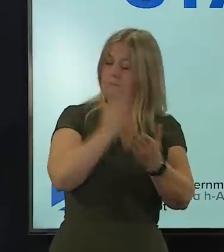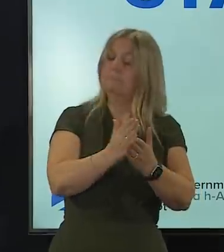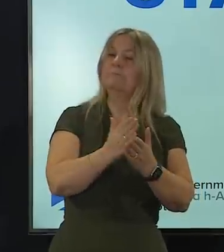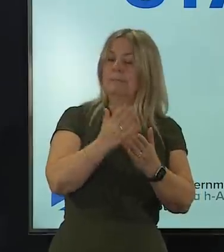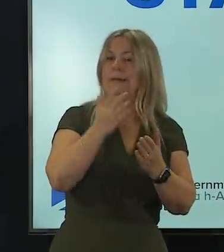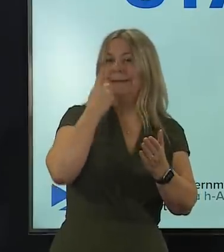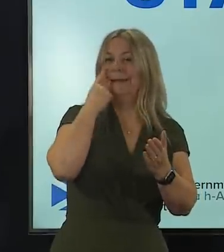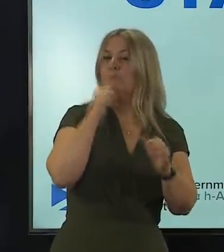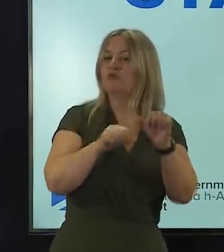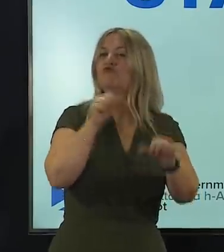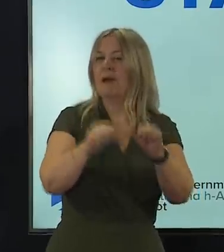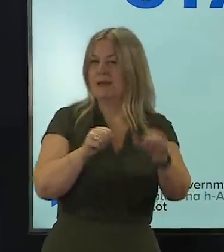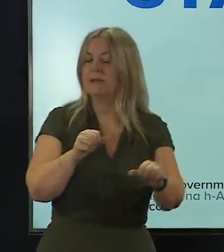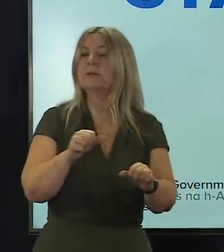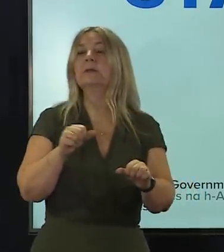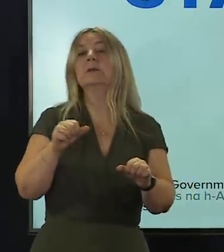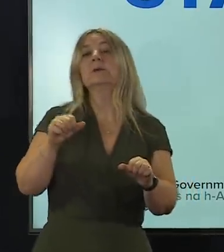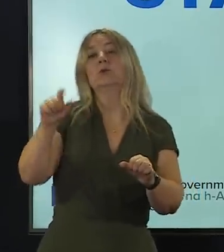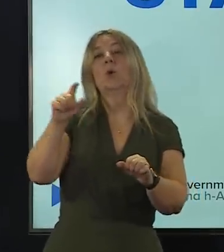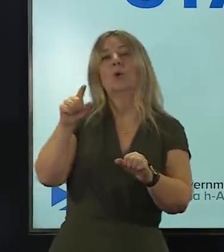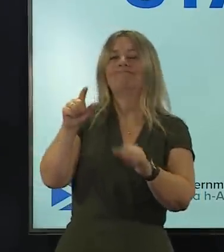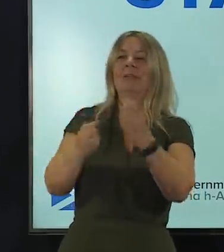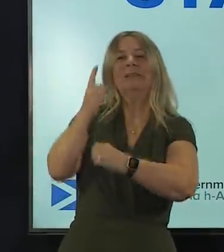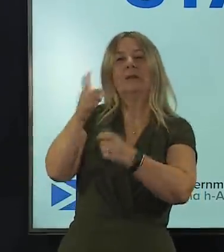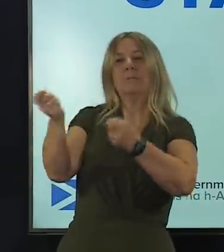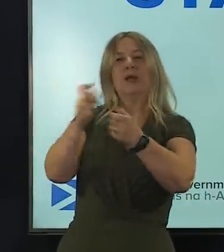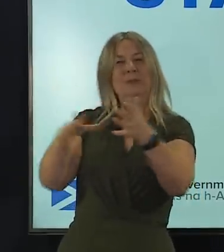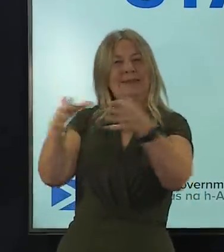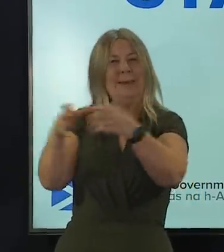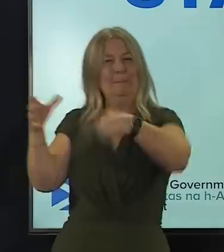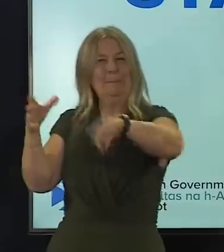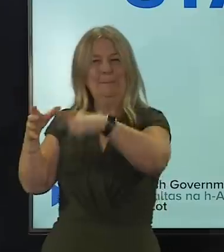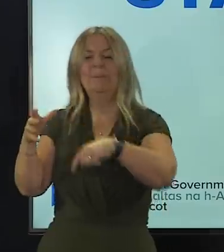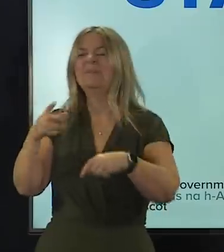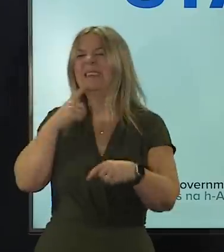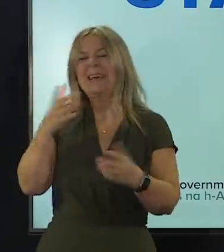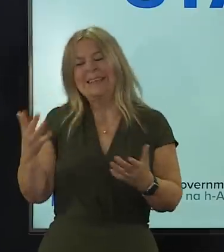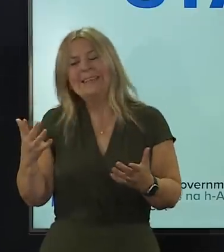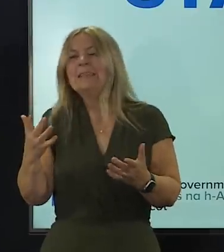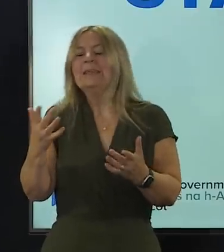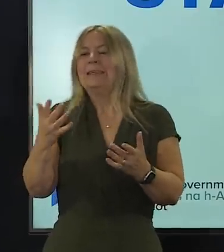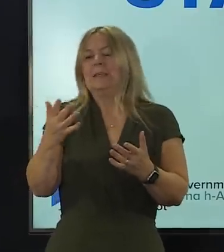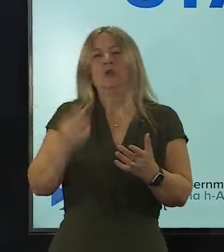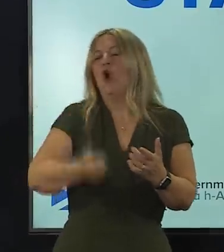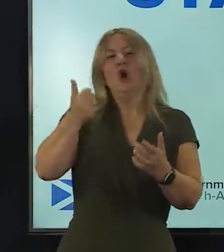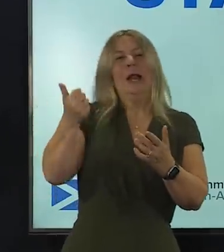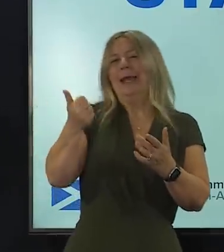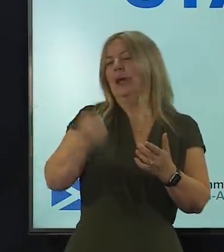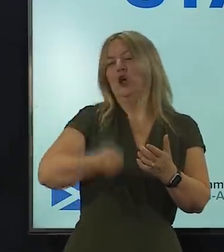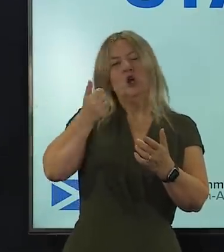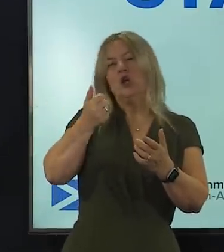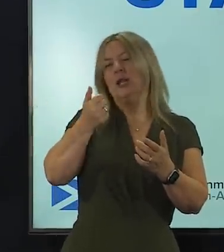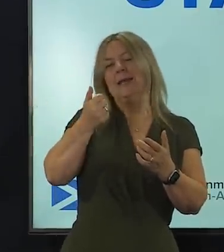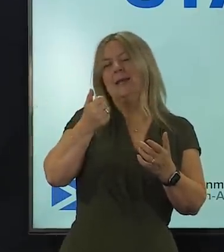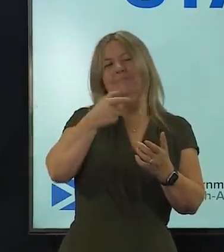So the view of the National Incident Management Team is twofold. Firstly, that it would be premature to move Glasgow